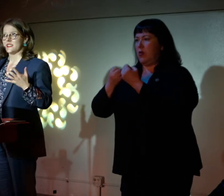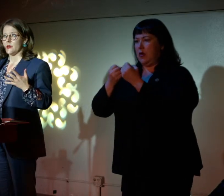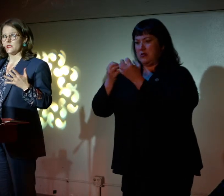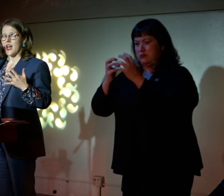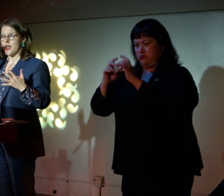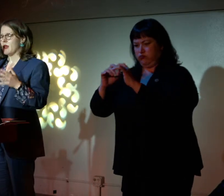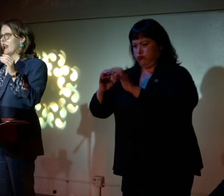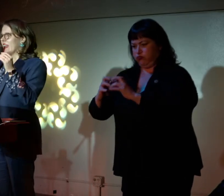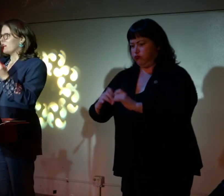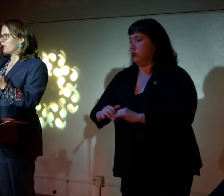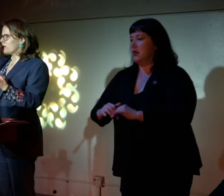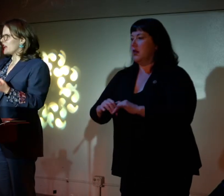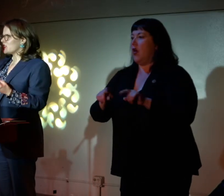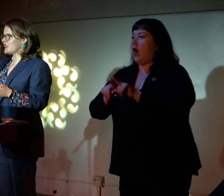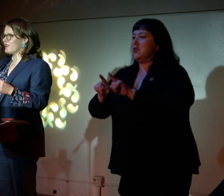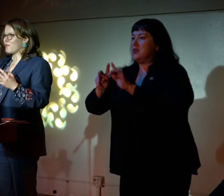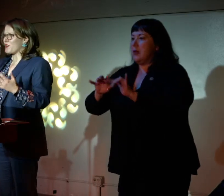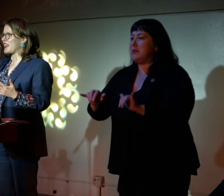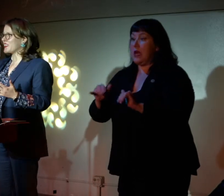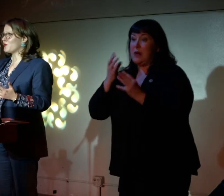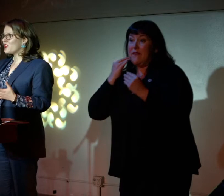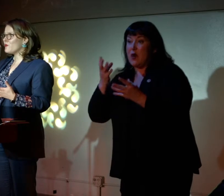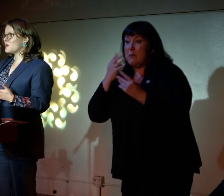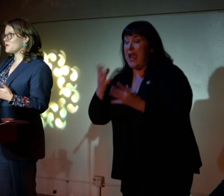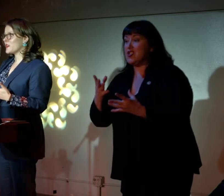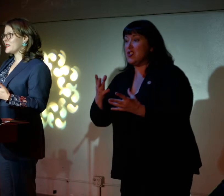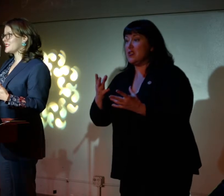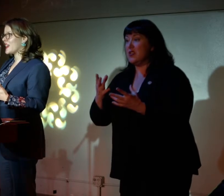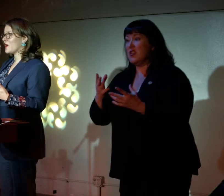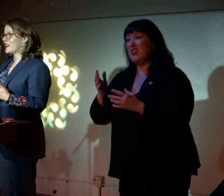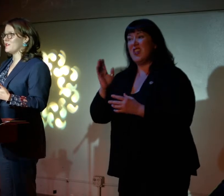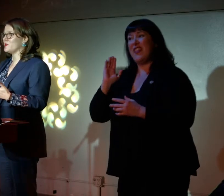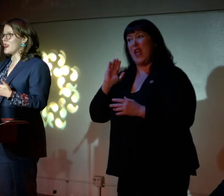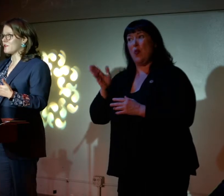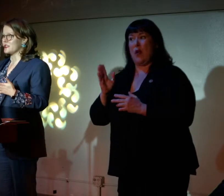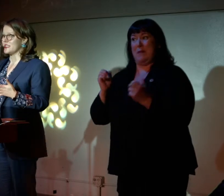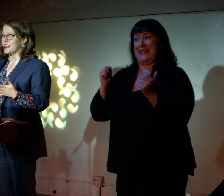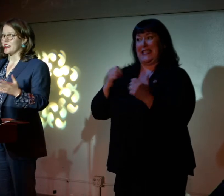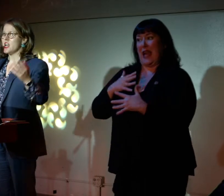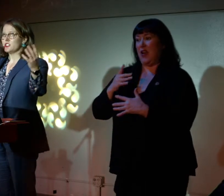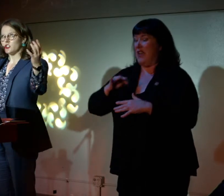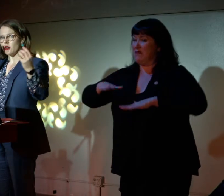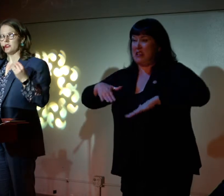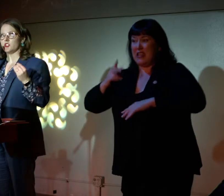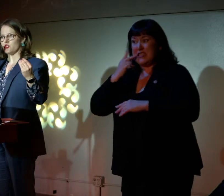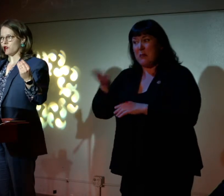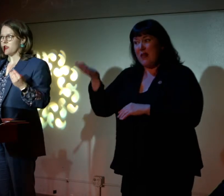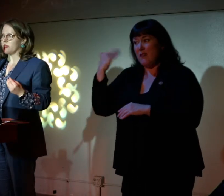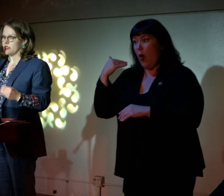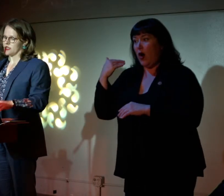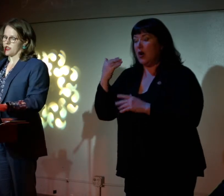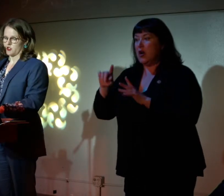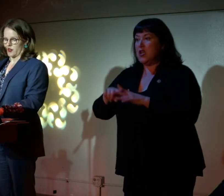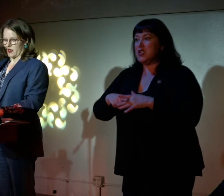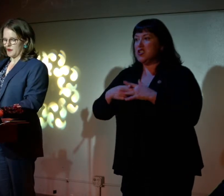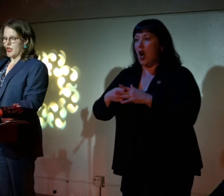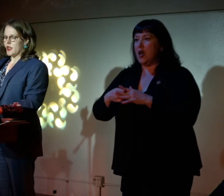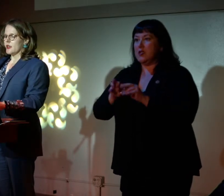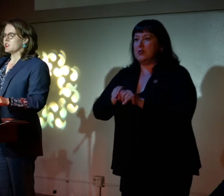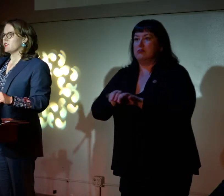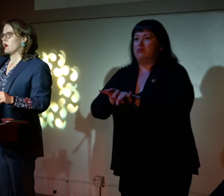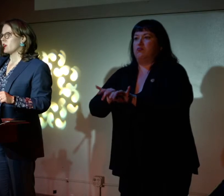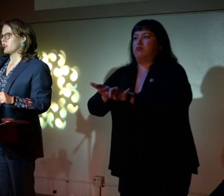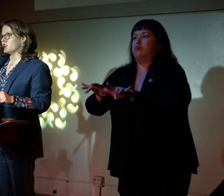all while at the same time, information that, frankly, would have been pretty scary if you'd never seen it, started to stream into the country.